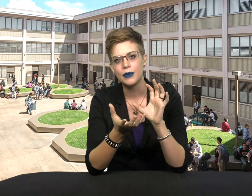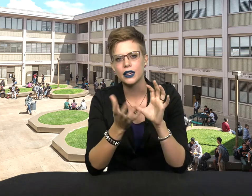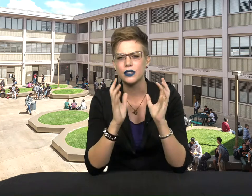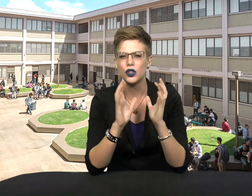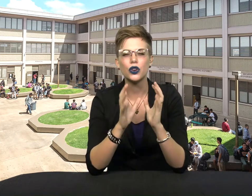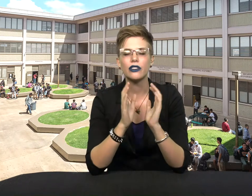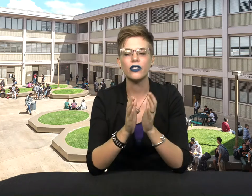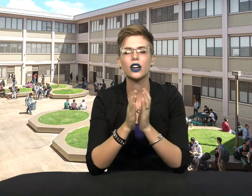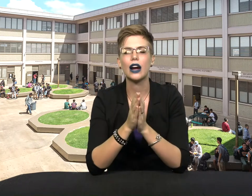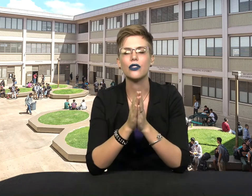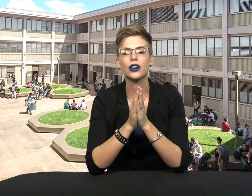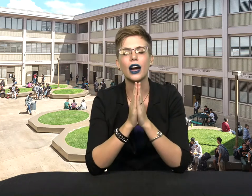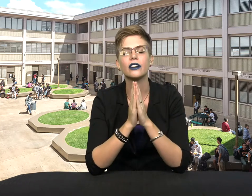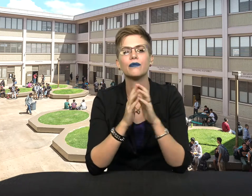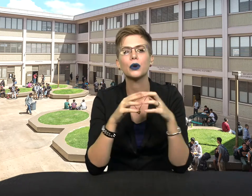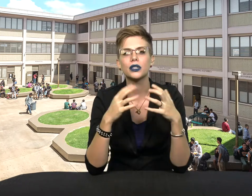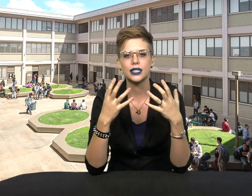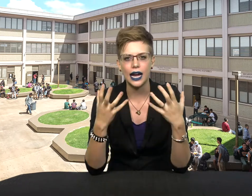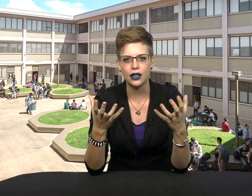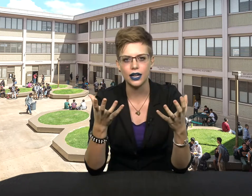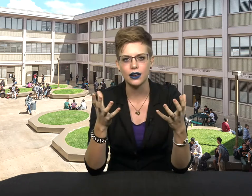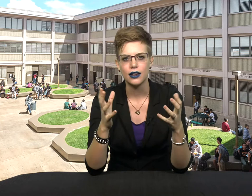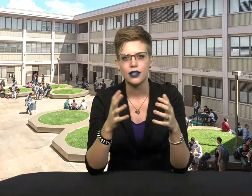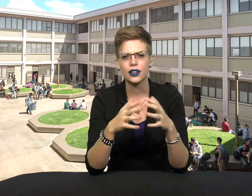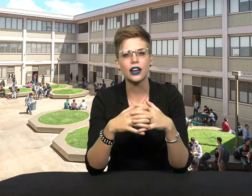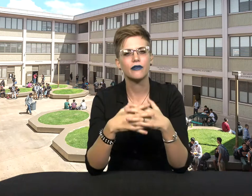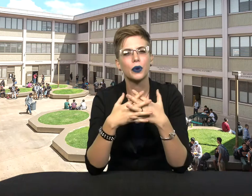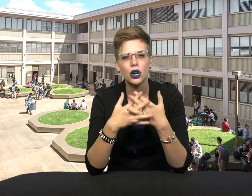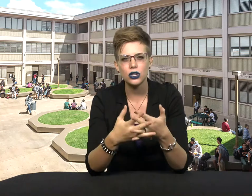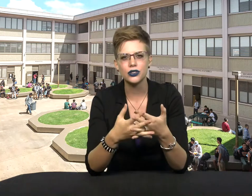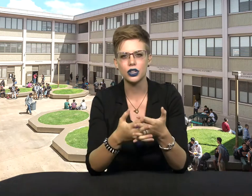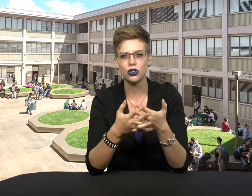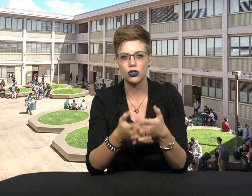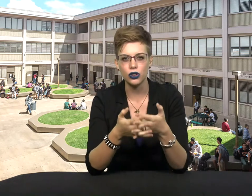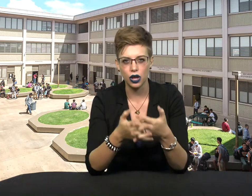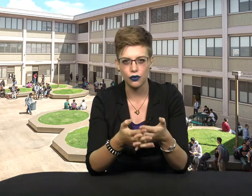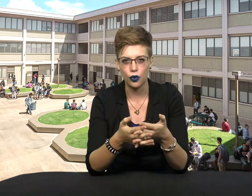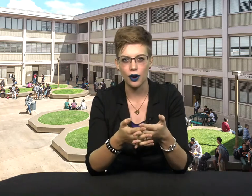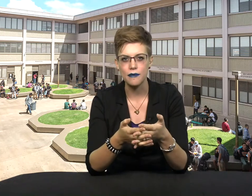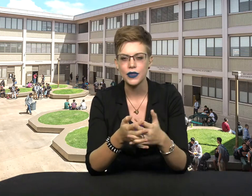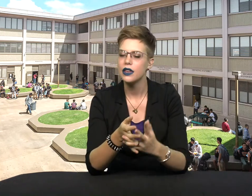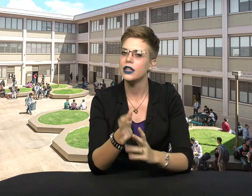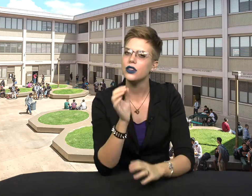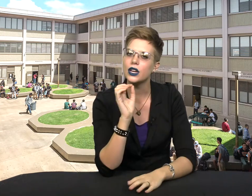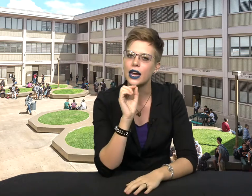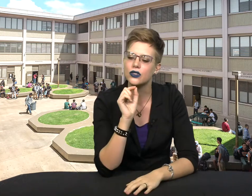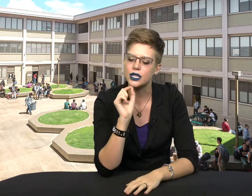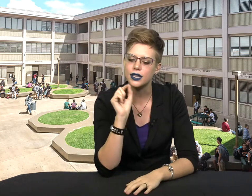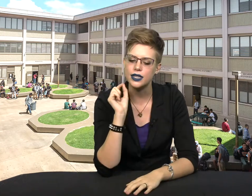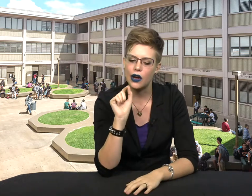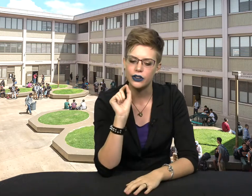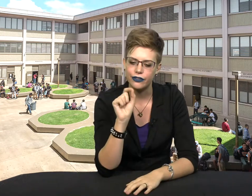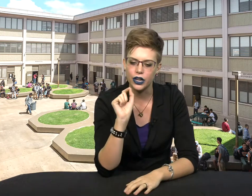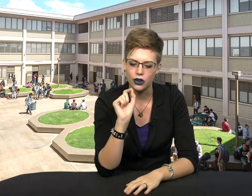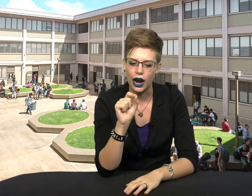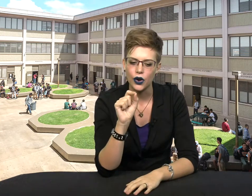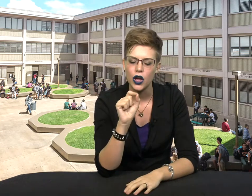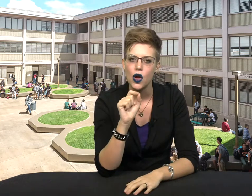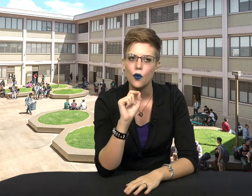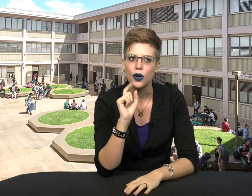Because if you can figure out the kind of personality, the kind of person you're looking for, then you can actually sit down and figure out what